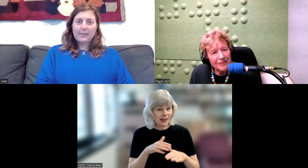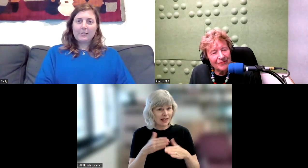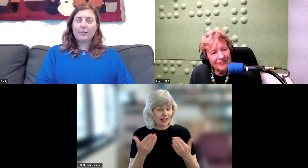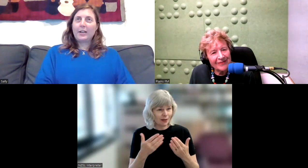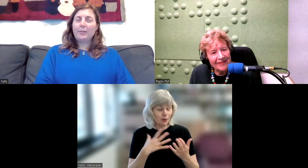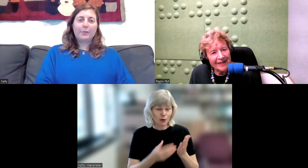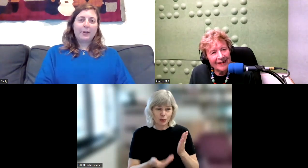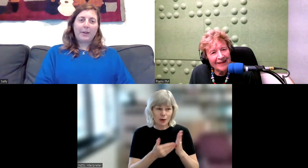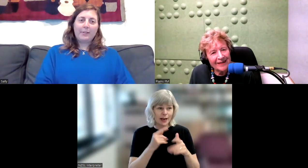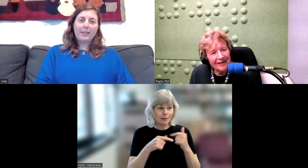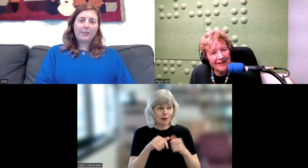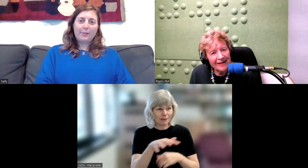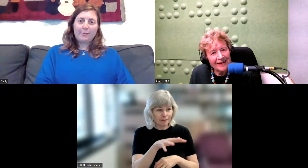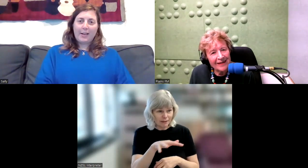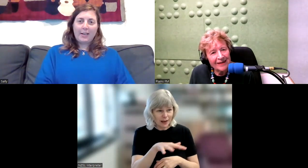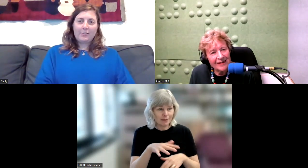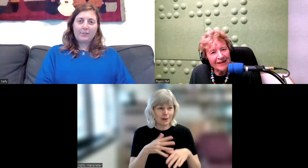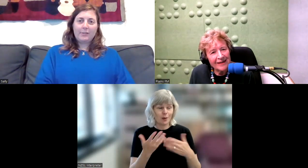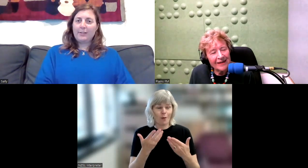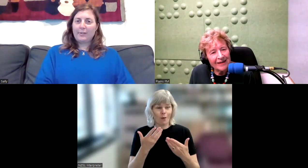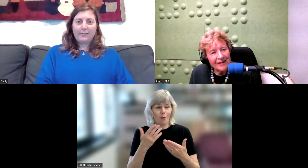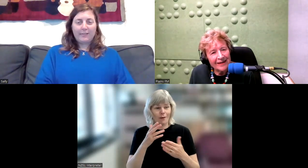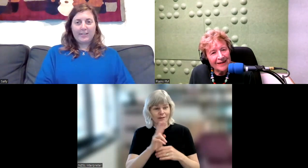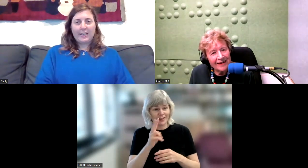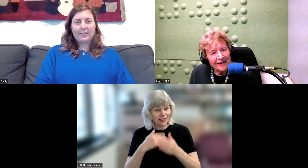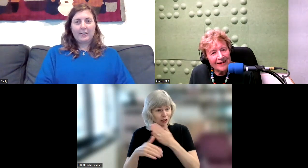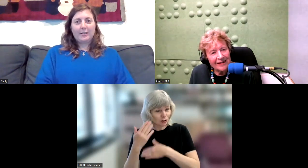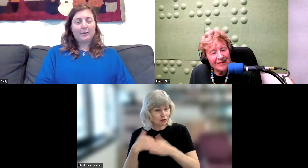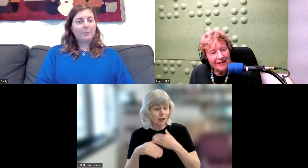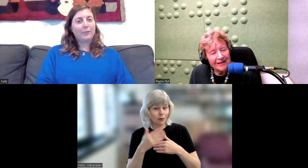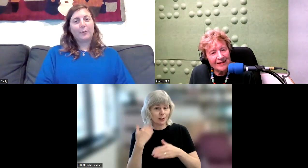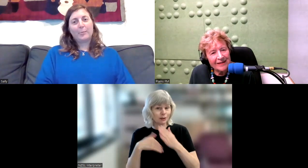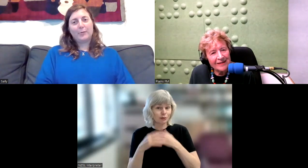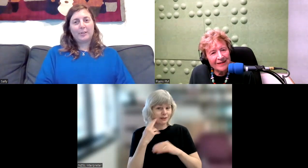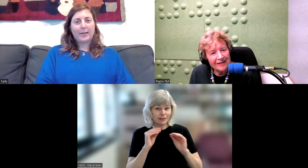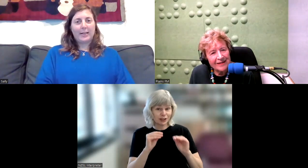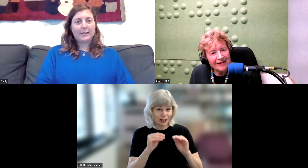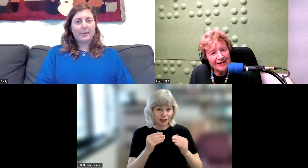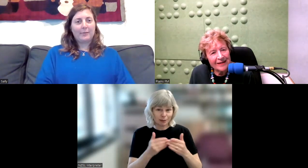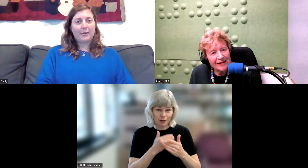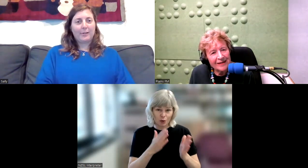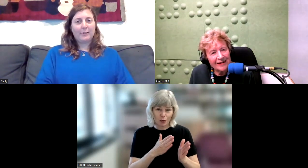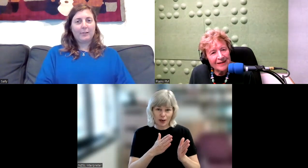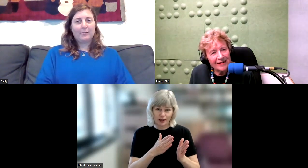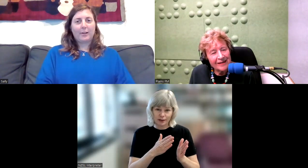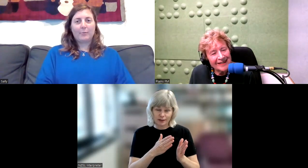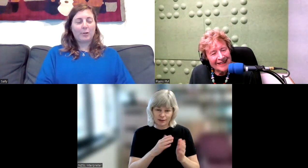story or about the history of Van Ash, the history of deaf education, before we move into our next part of the show?